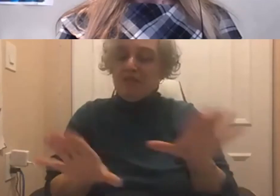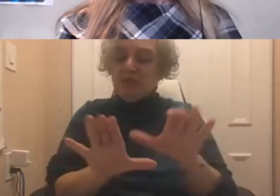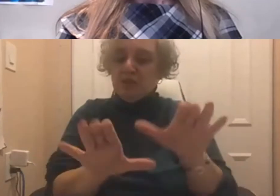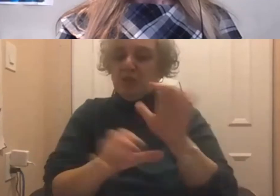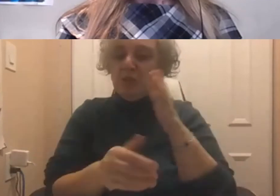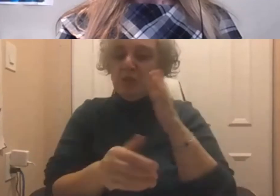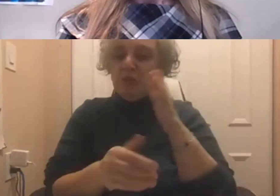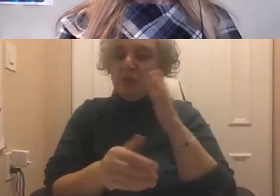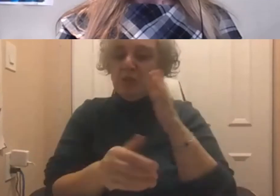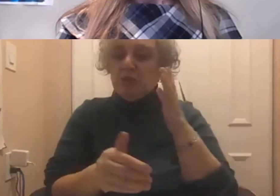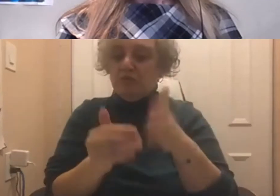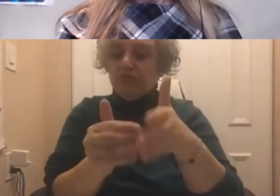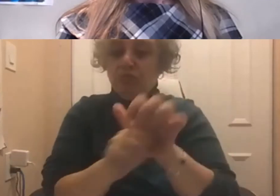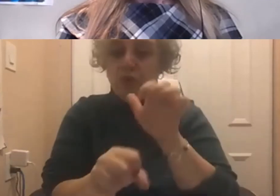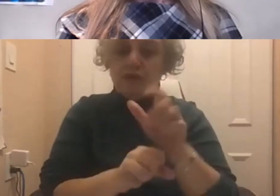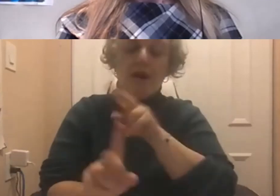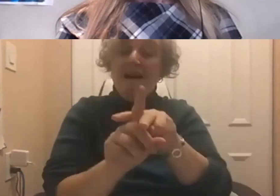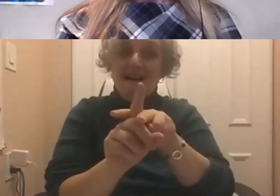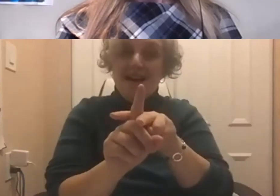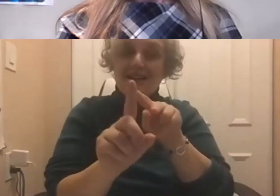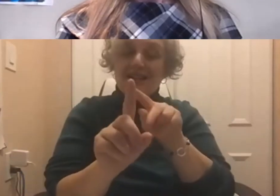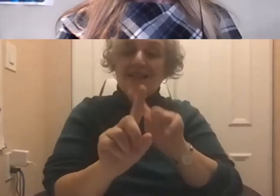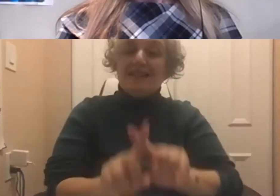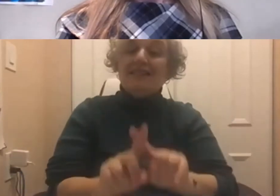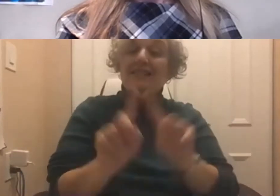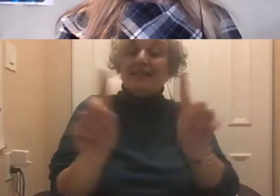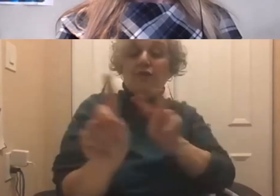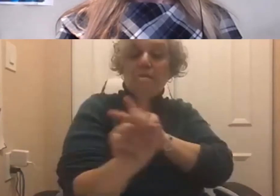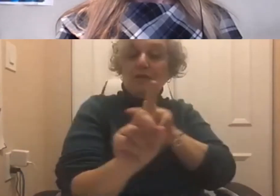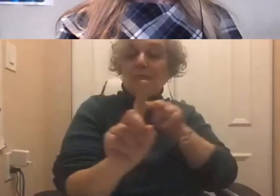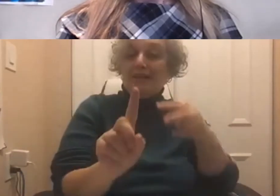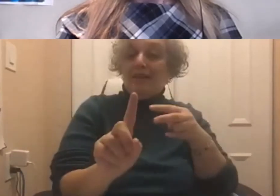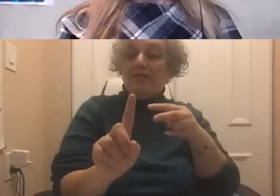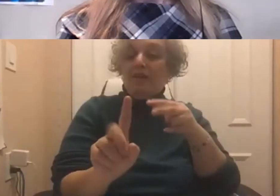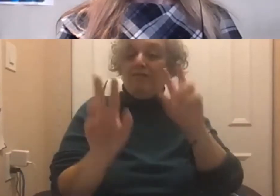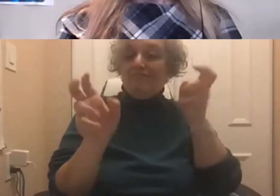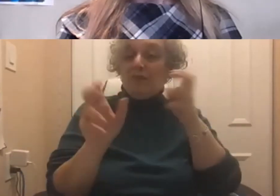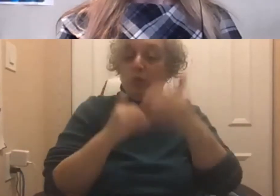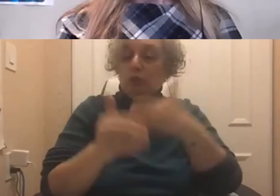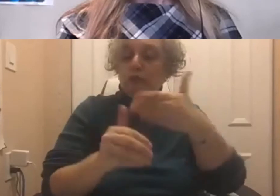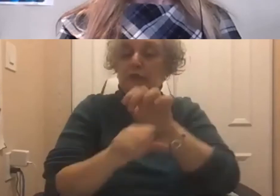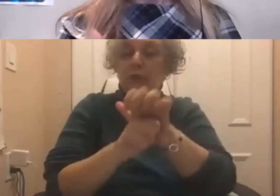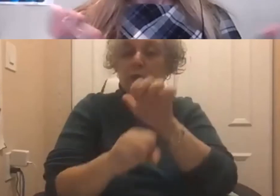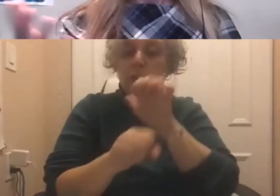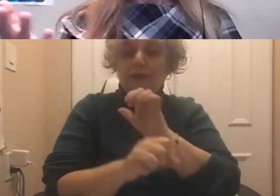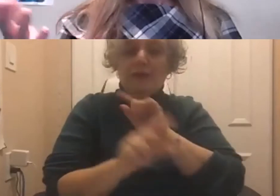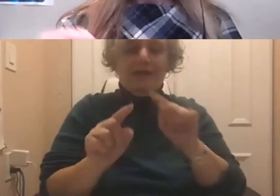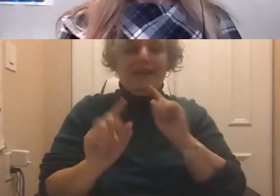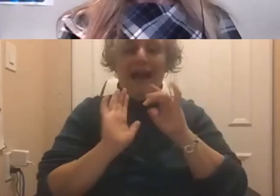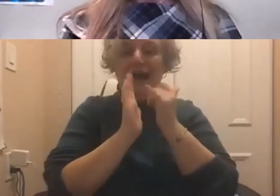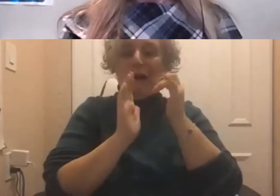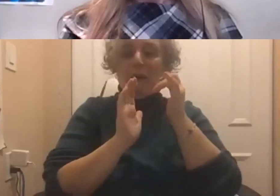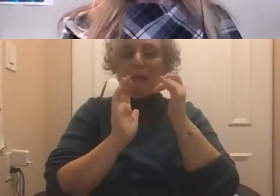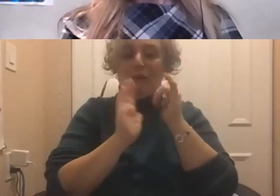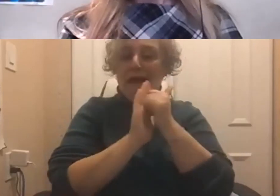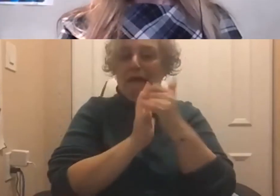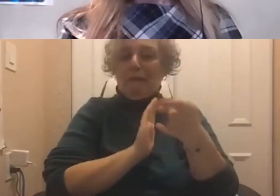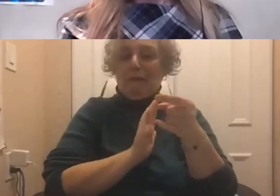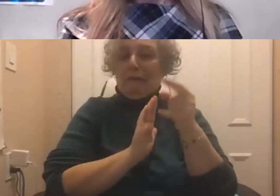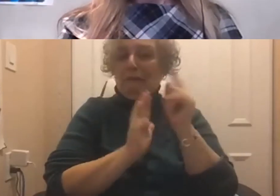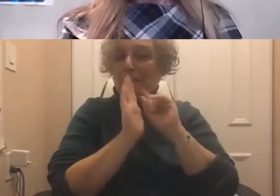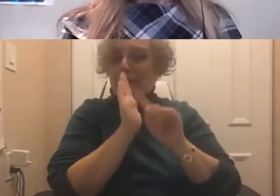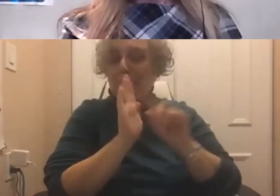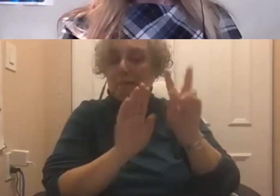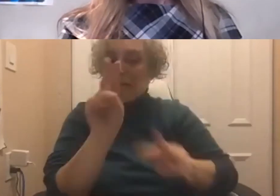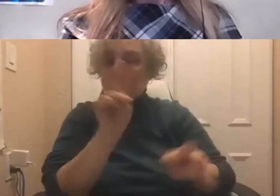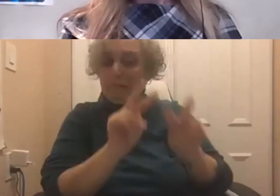lens to that productivity, right? Right. Because how they measure productivity might not actually be